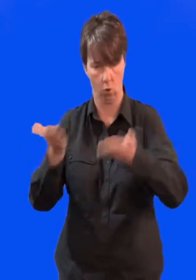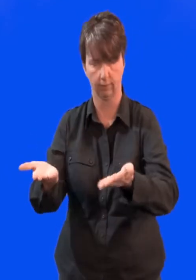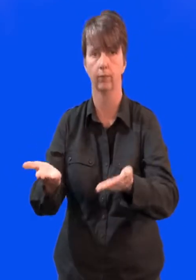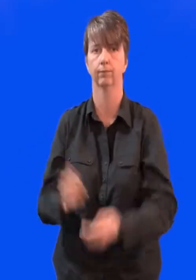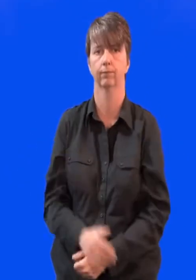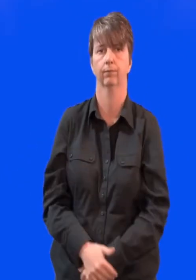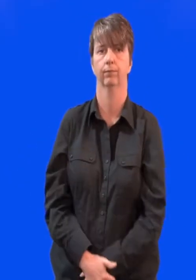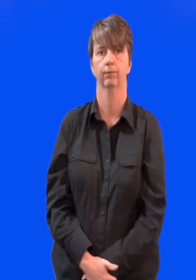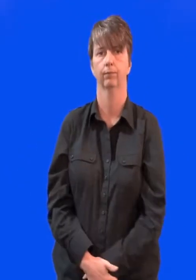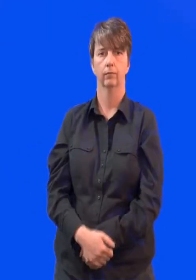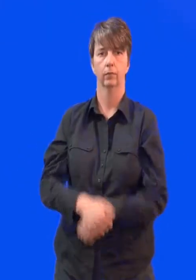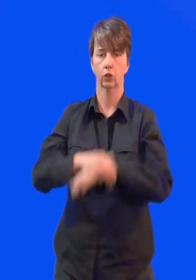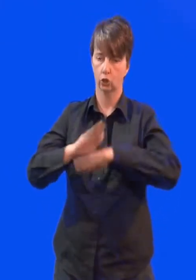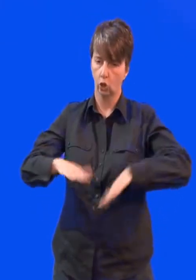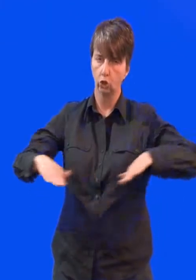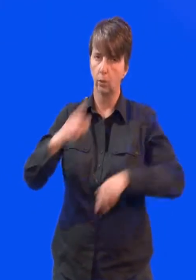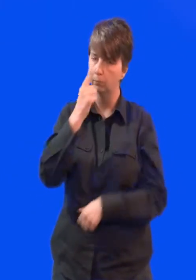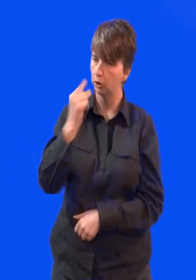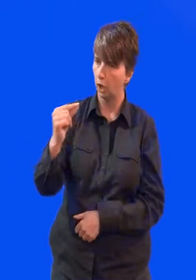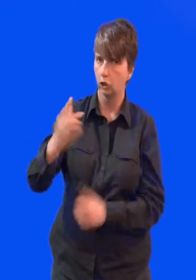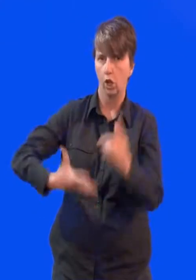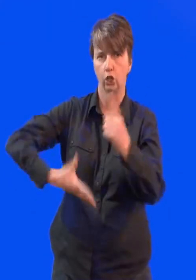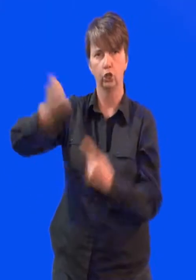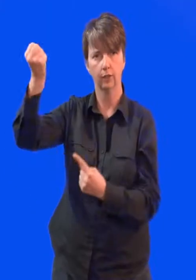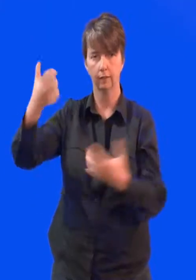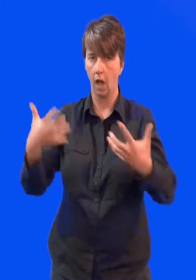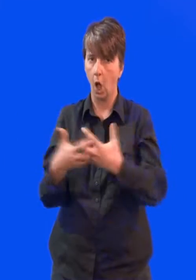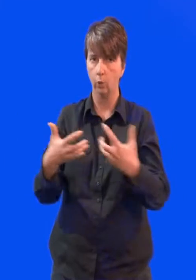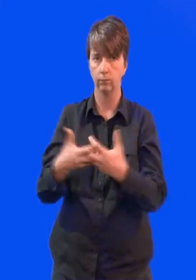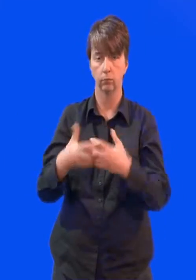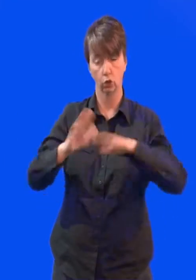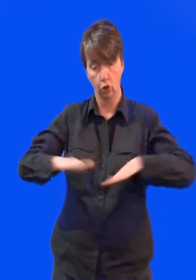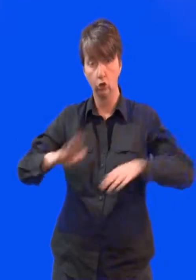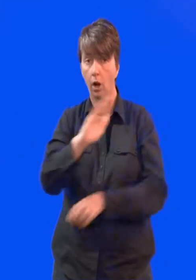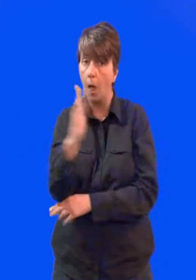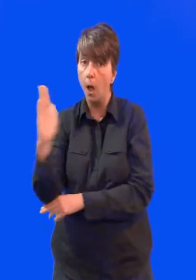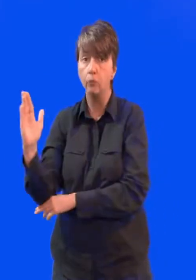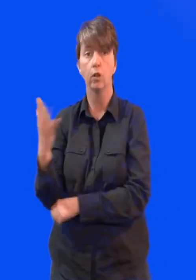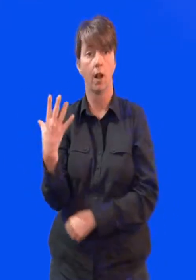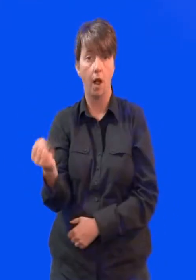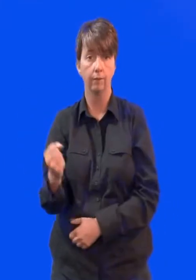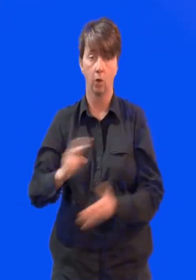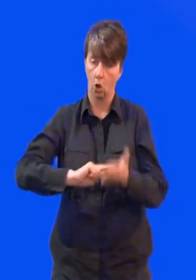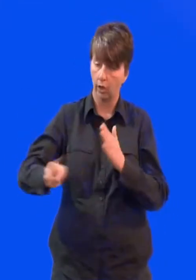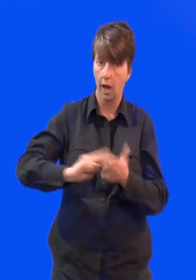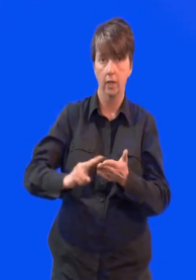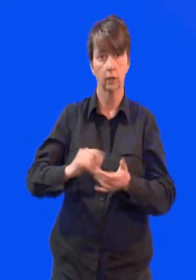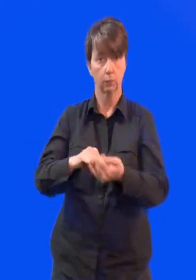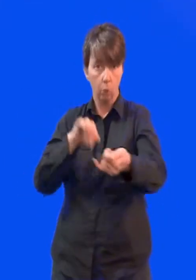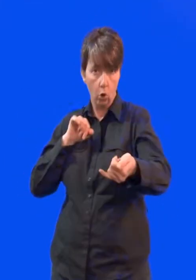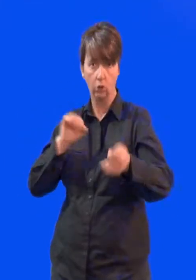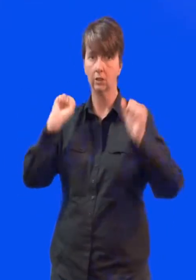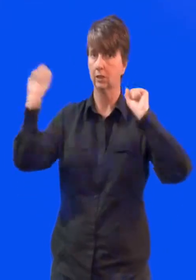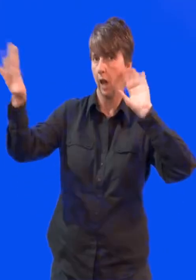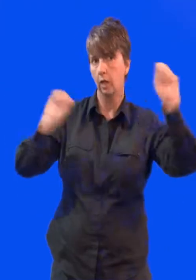people get help when they need it. Children to meet their potential. Our council helps children be the best